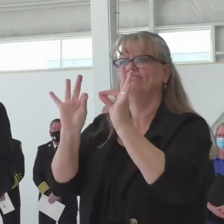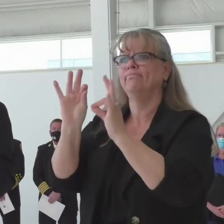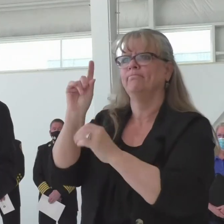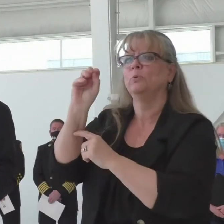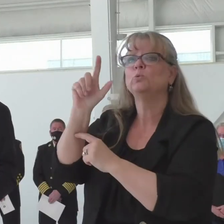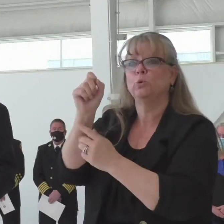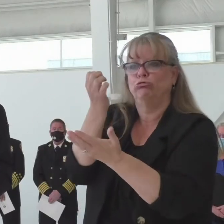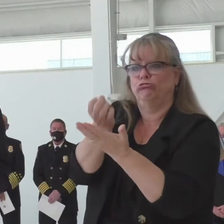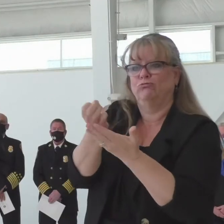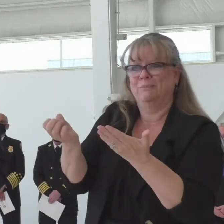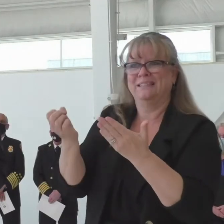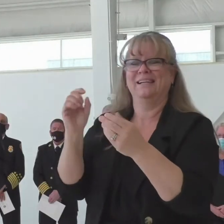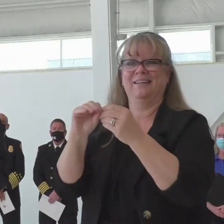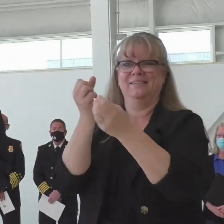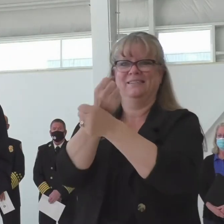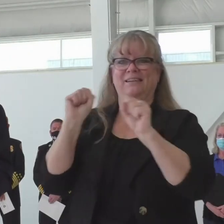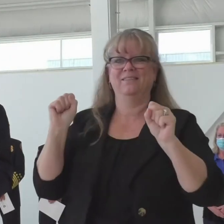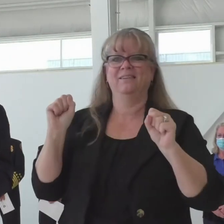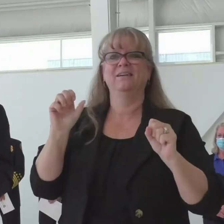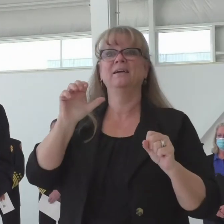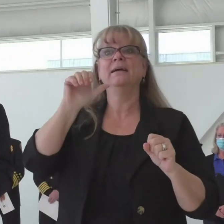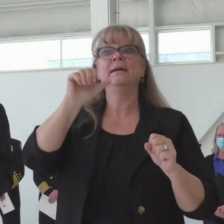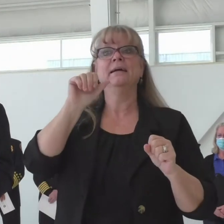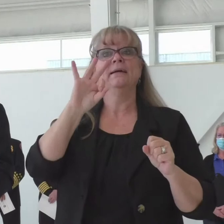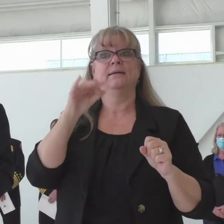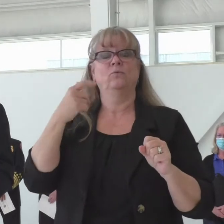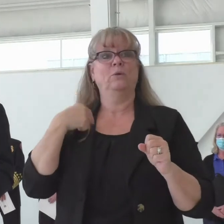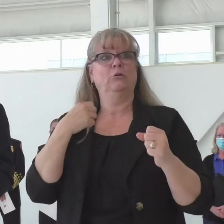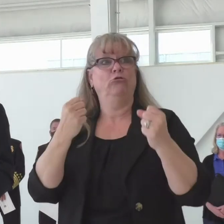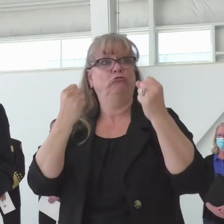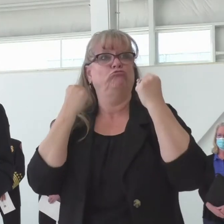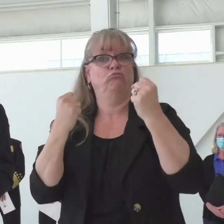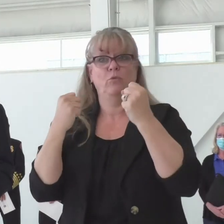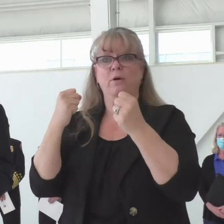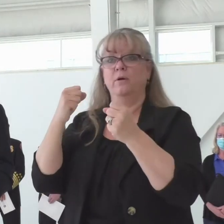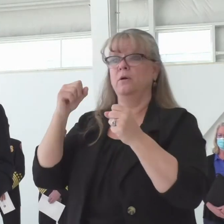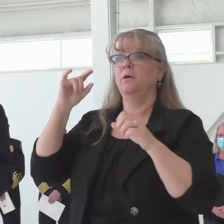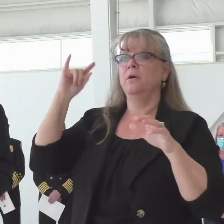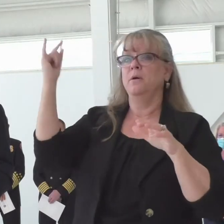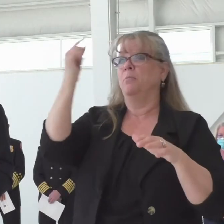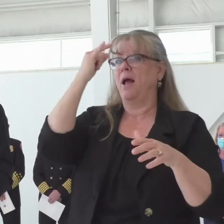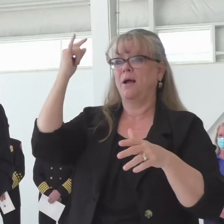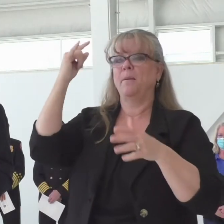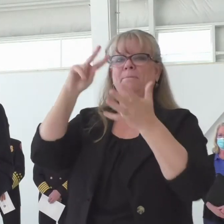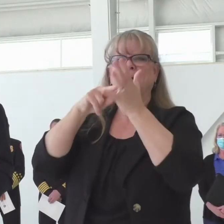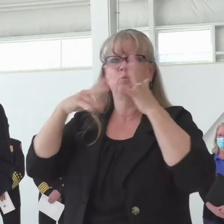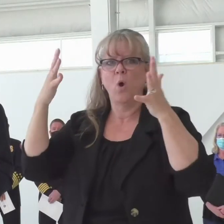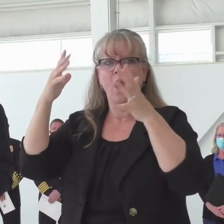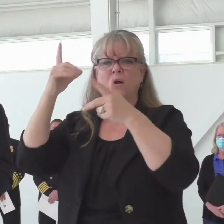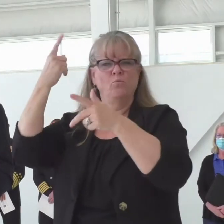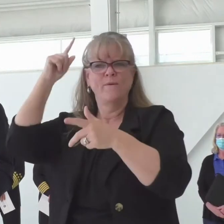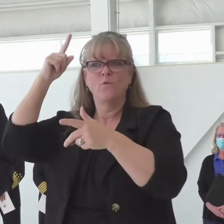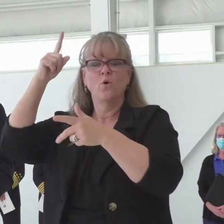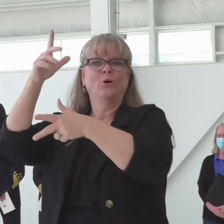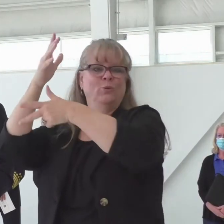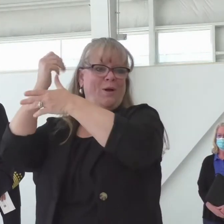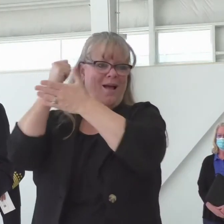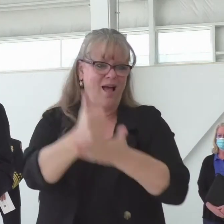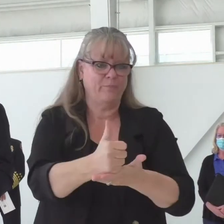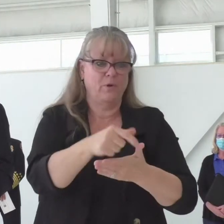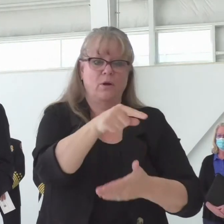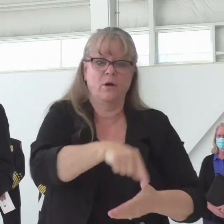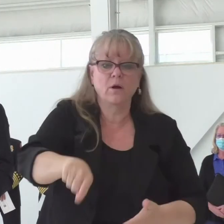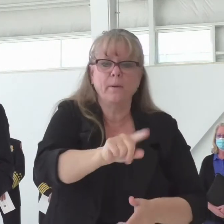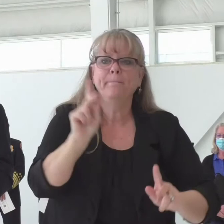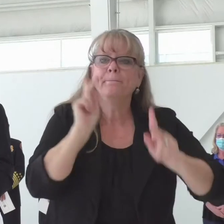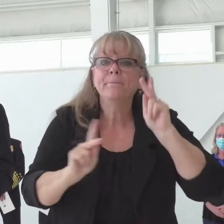aerial response supports the efforts of the professional and volunteer firefighters on the ground, and the people that will work around the clock in the